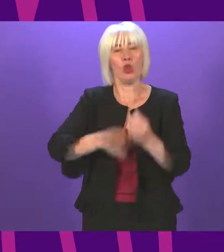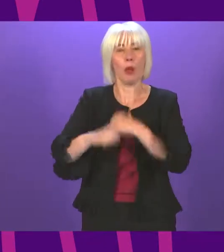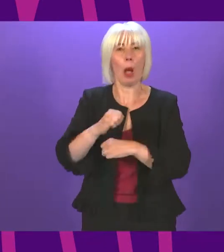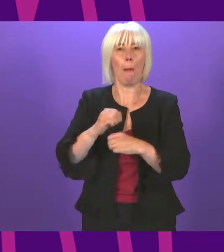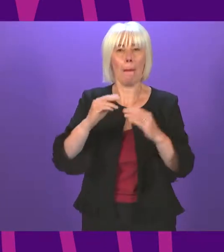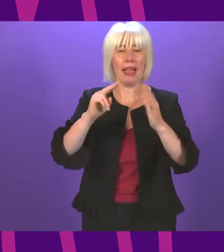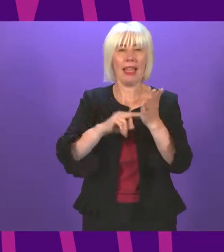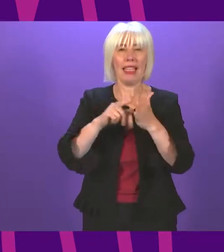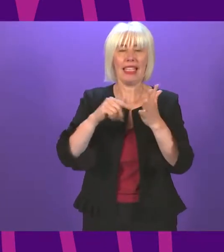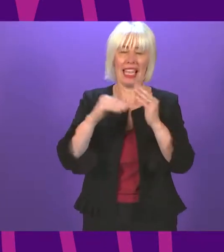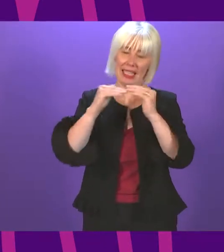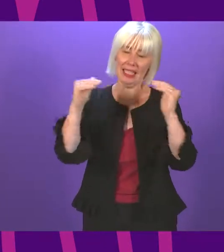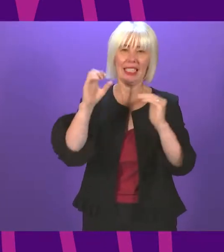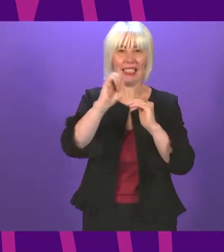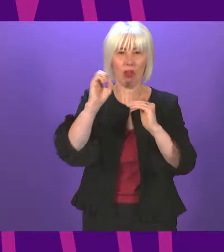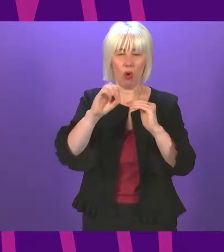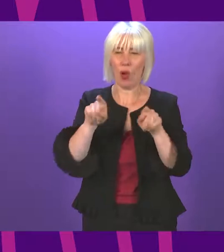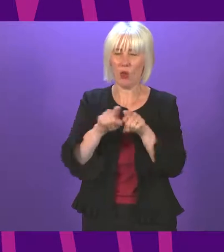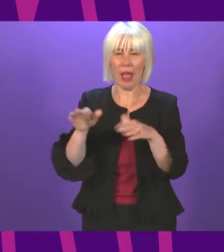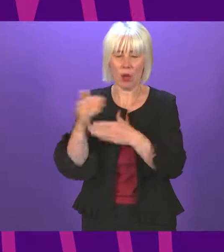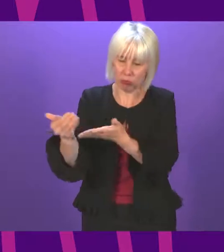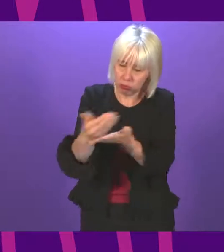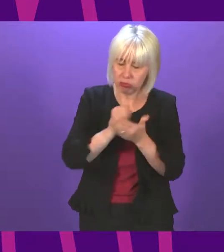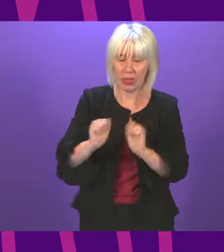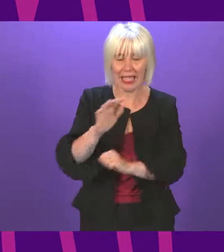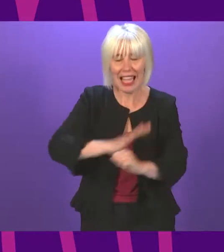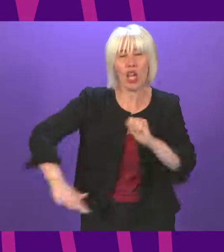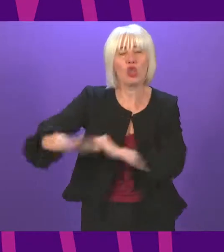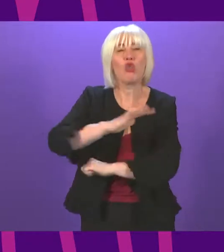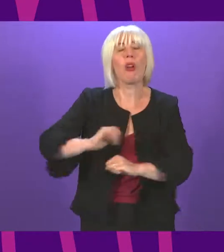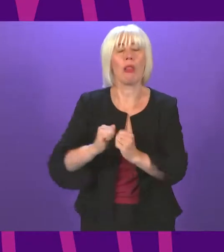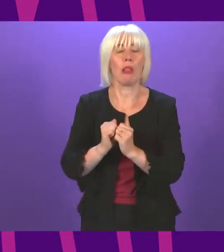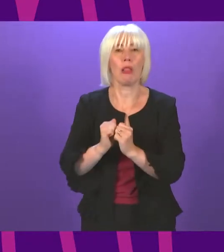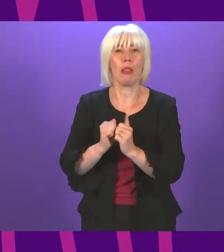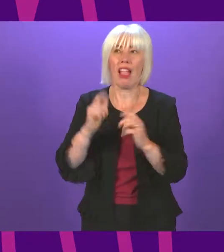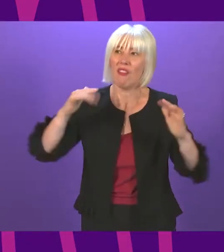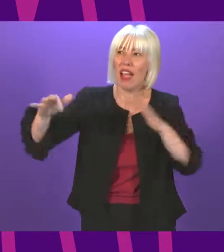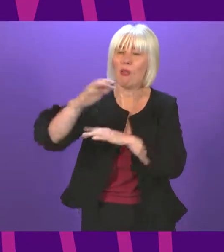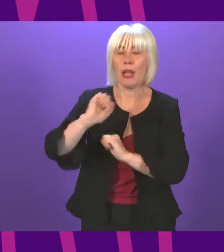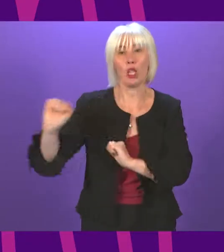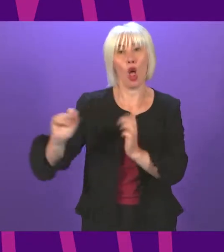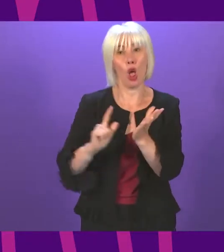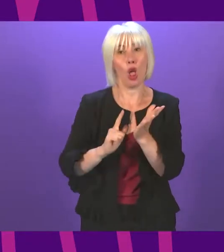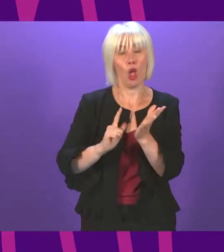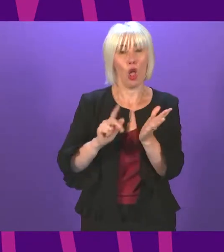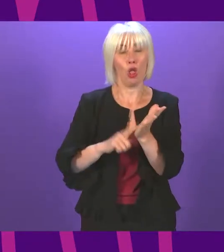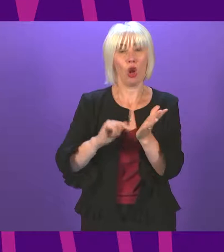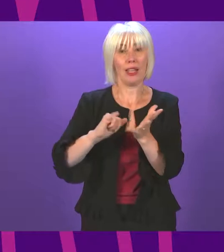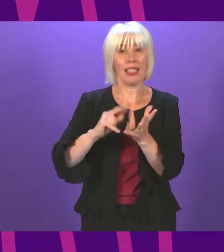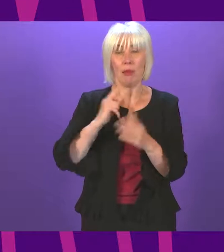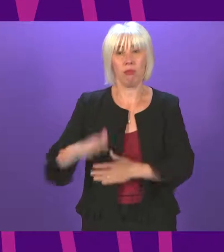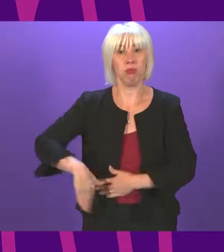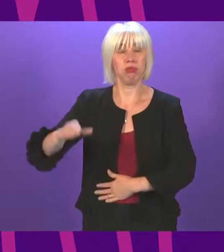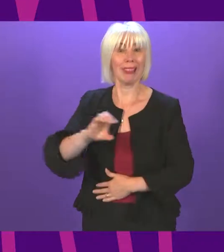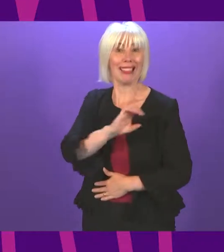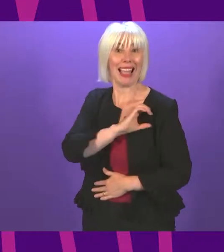and working to protect our natural environment. Lorna was born in Bro up in Canada, and after earning a master's degree in engineering,